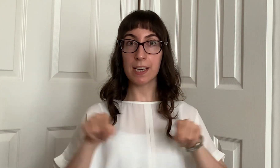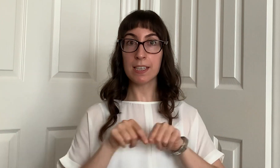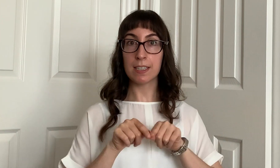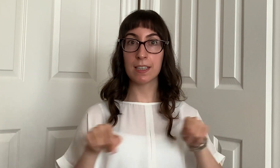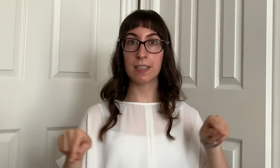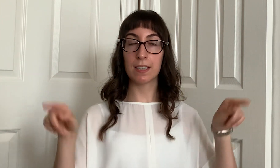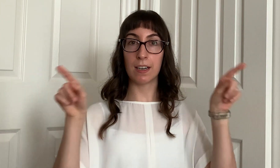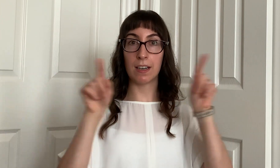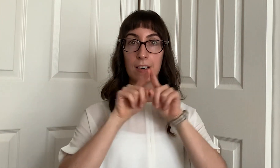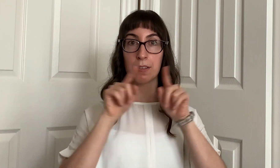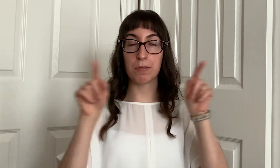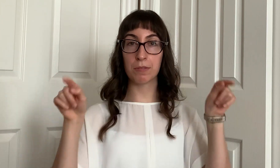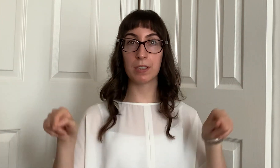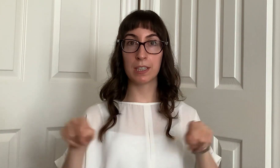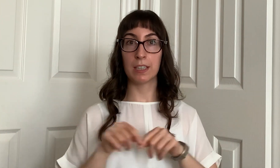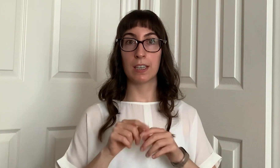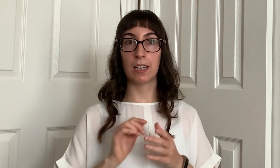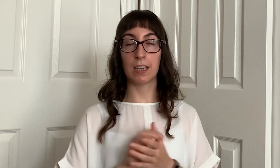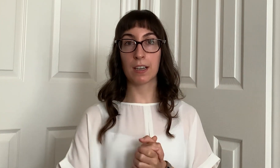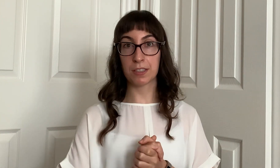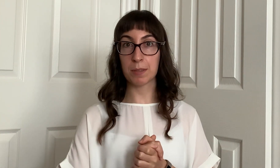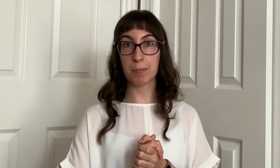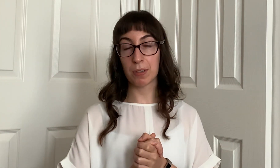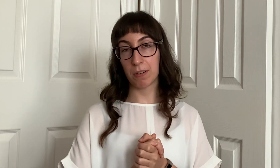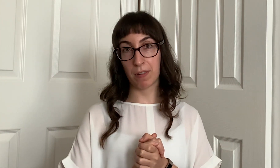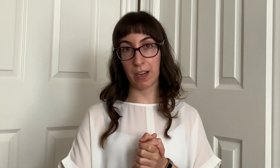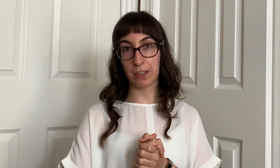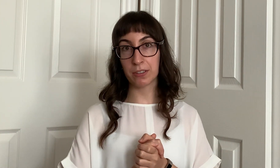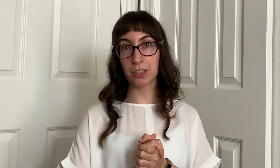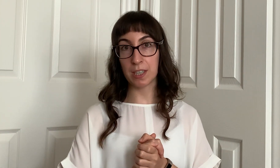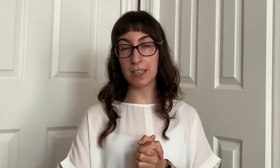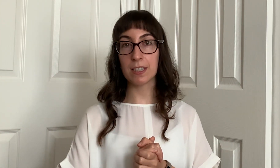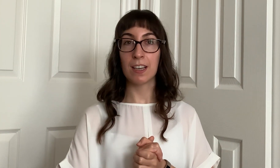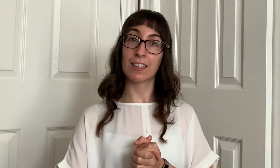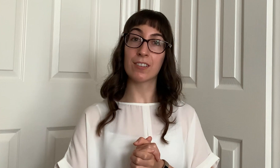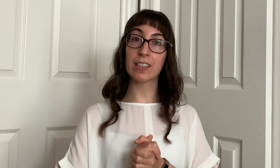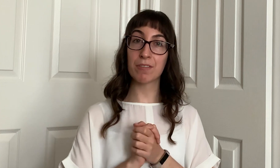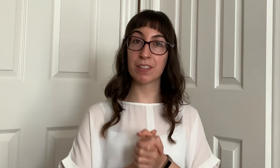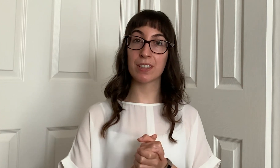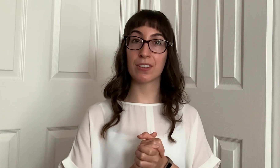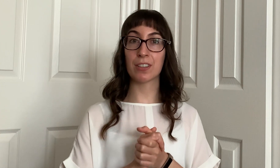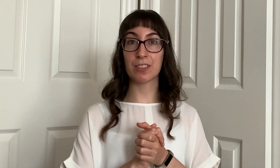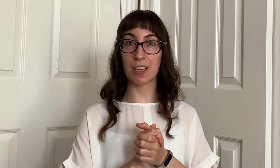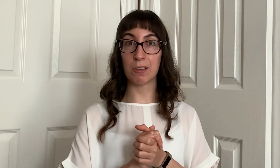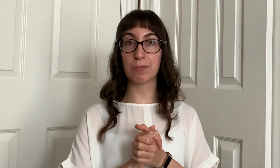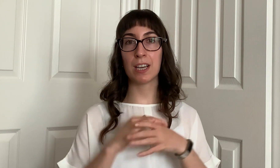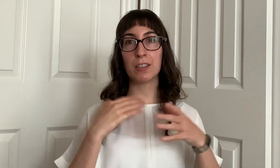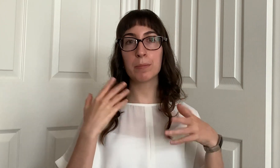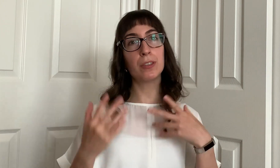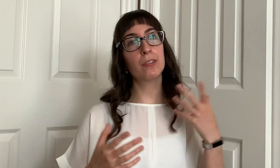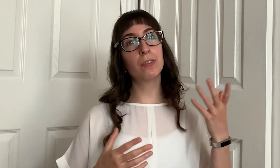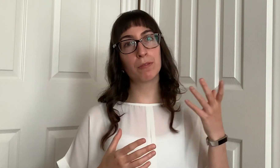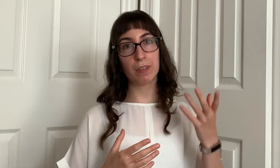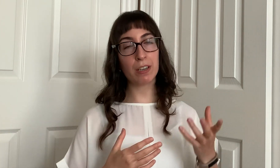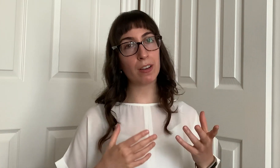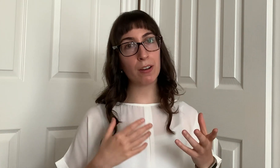of a customer profile sheet that you can fill out yourself to help you figure out